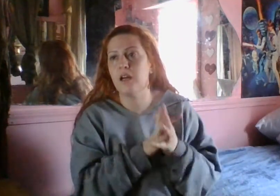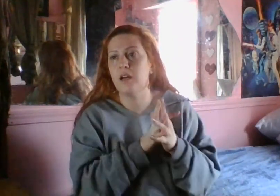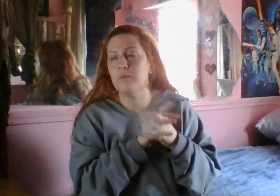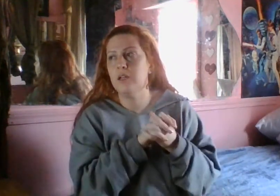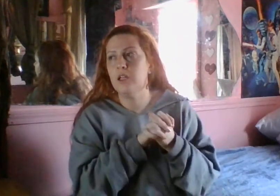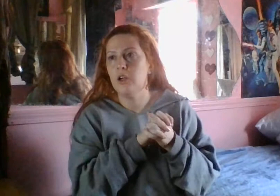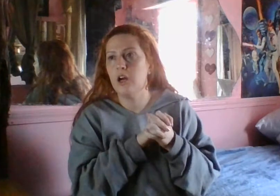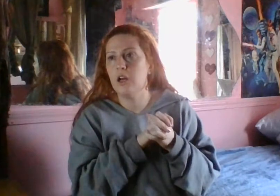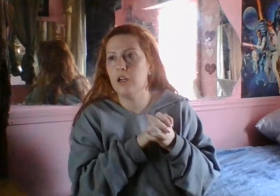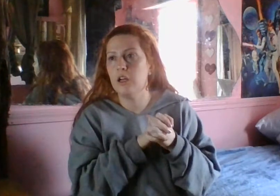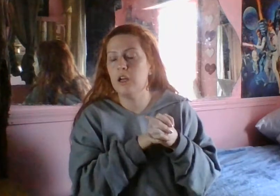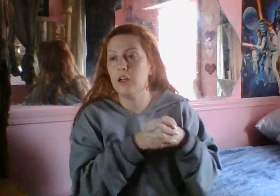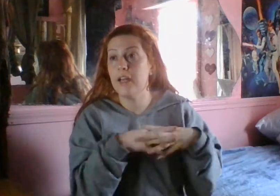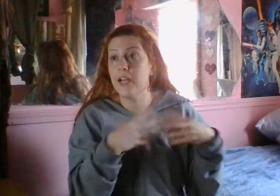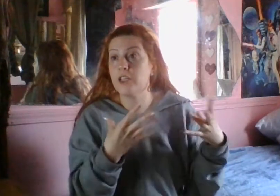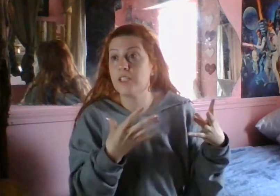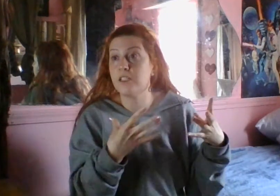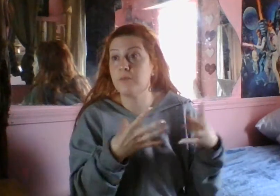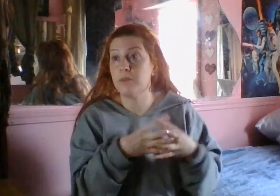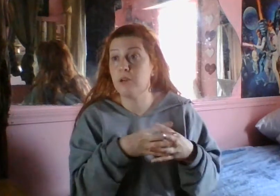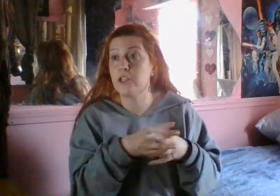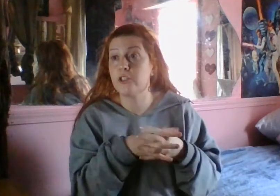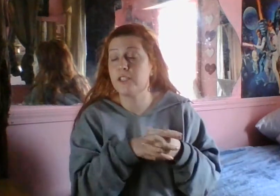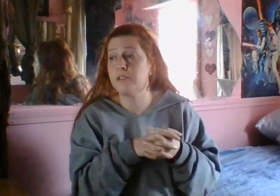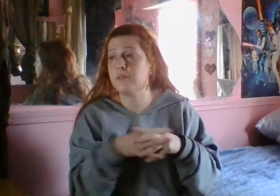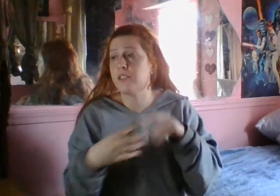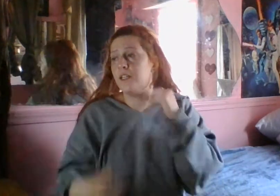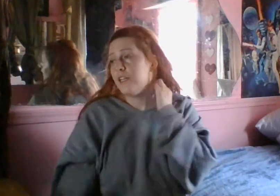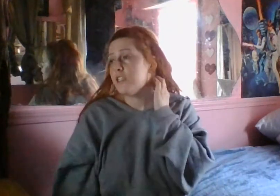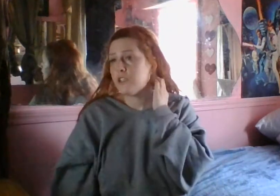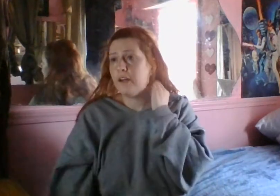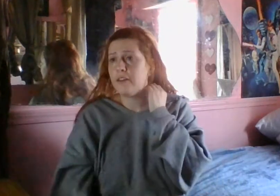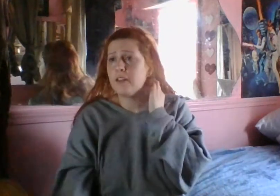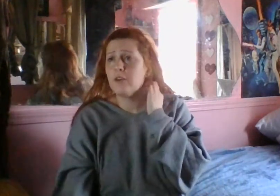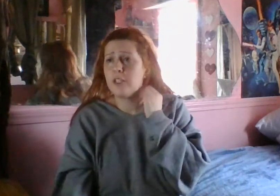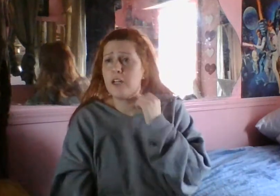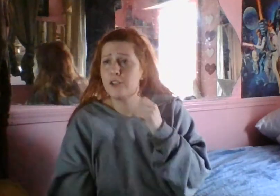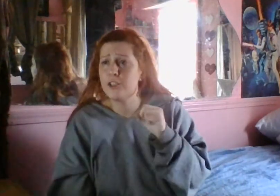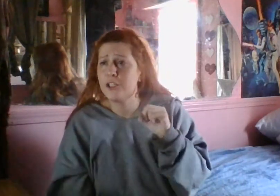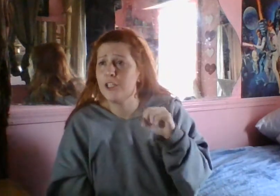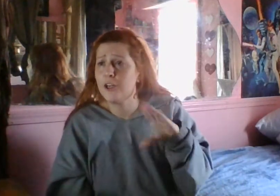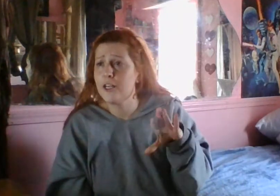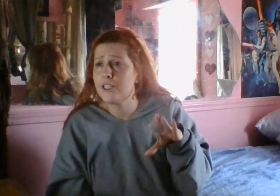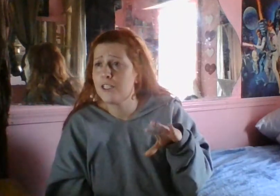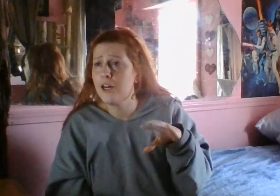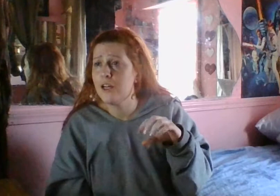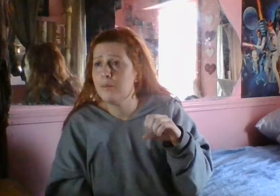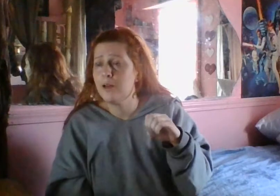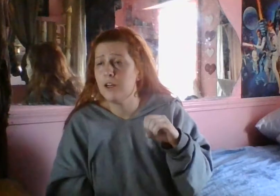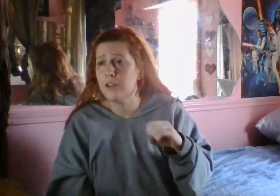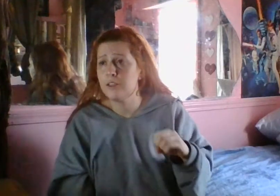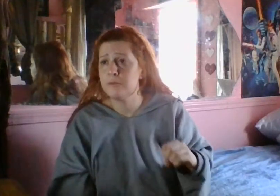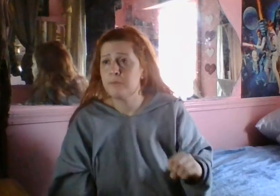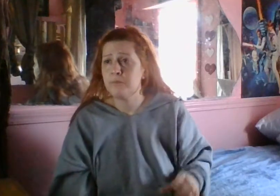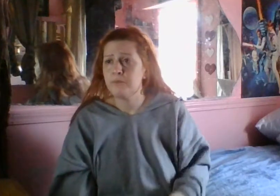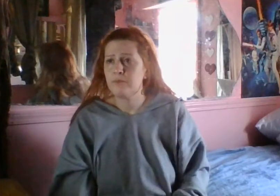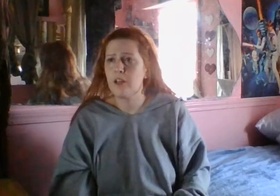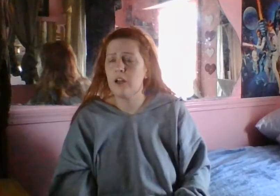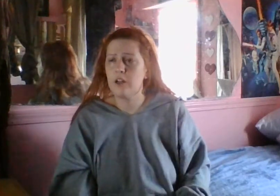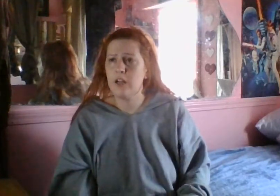um, uh, air systems and pressure systems. So I thought that was also just a curious, um, uh, uh,